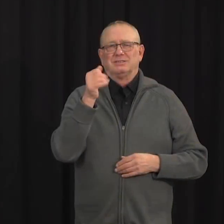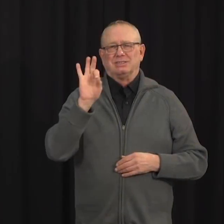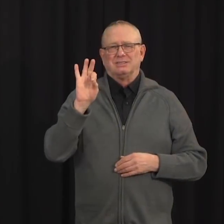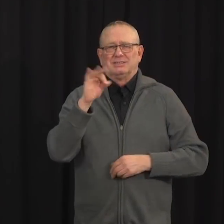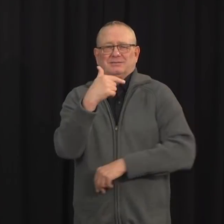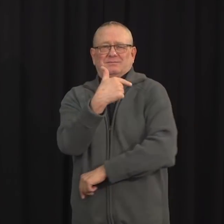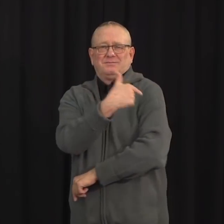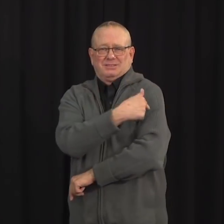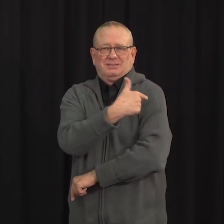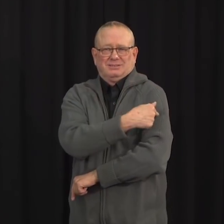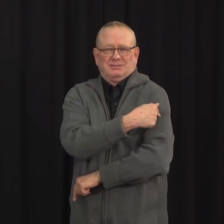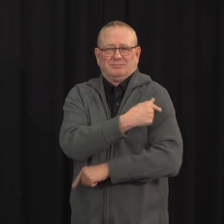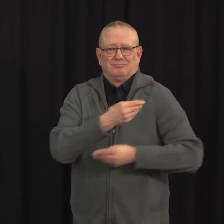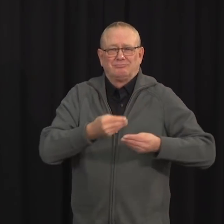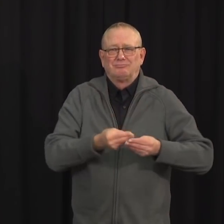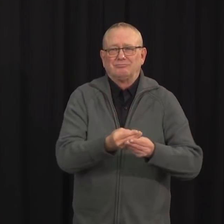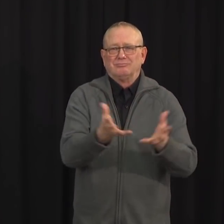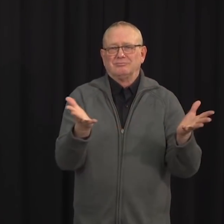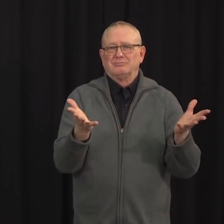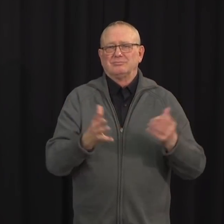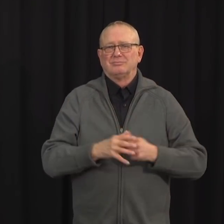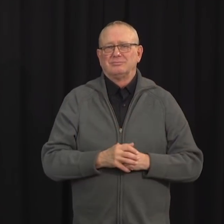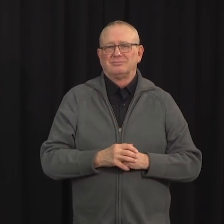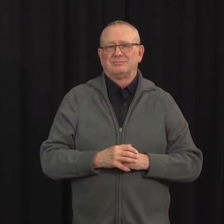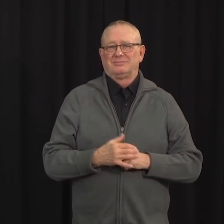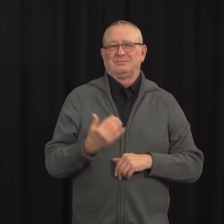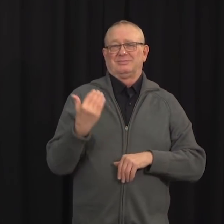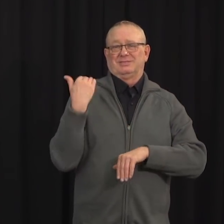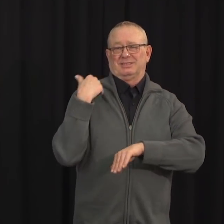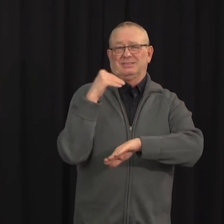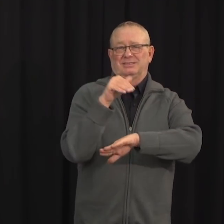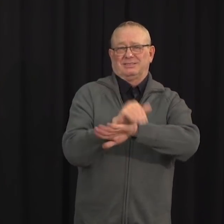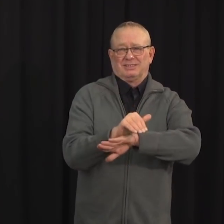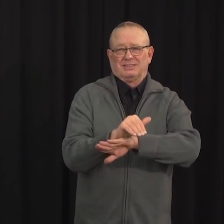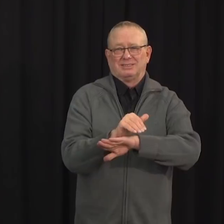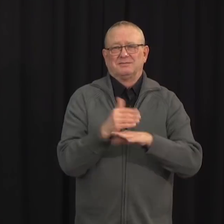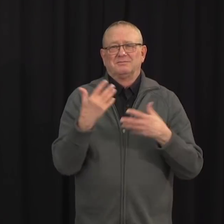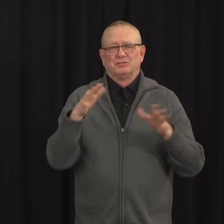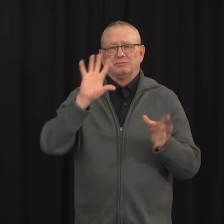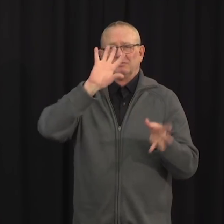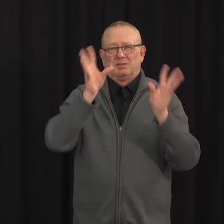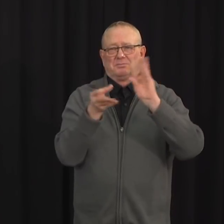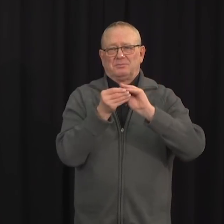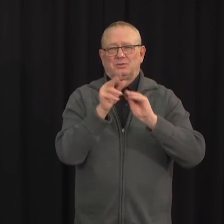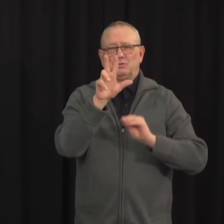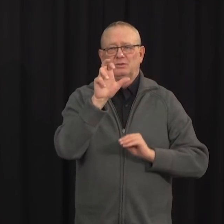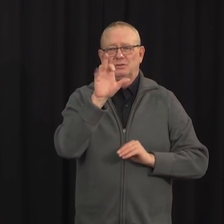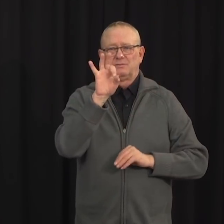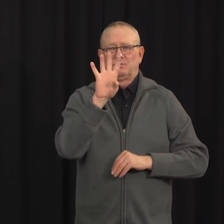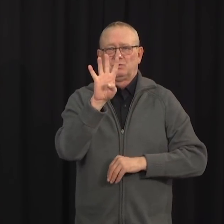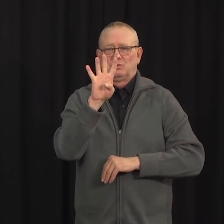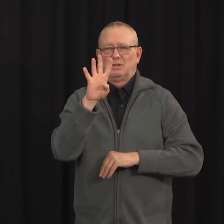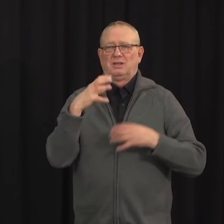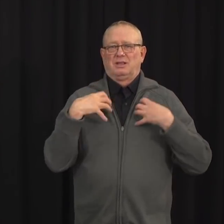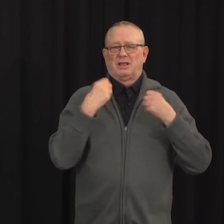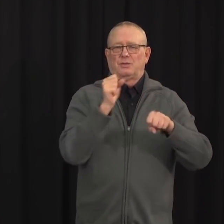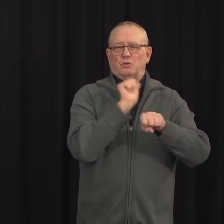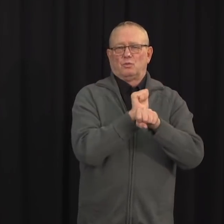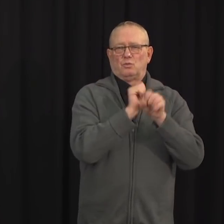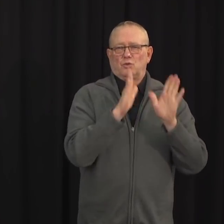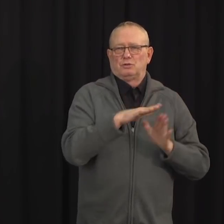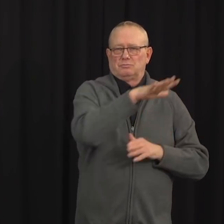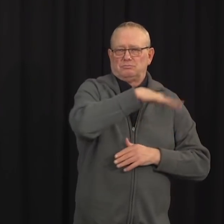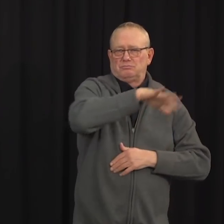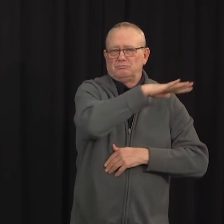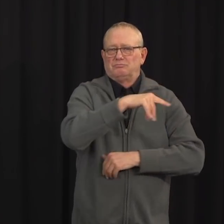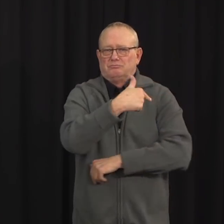As of last night, 394 healthcare workers had received their first dose of vaccine. I know that many people